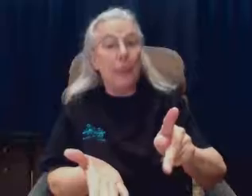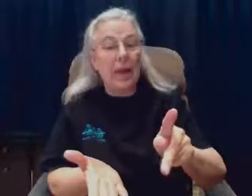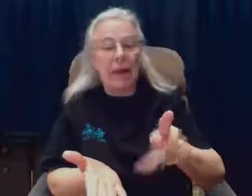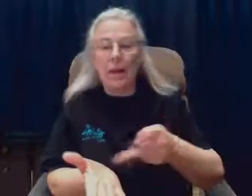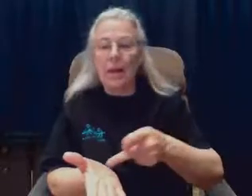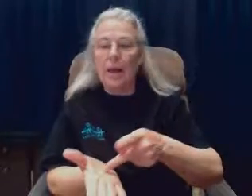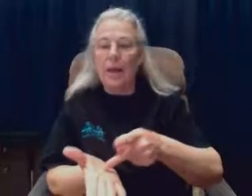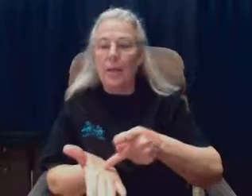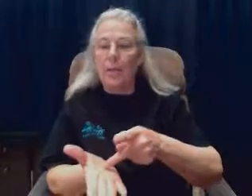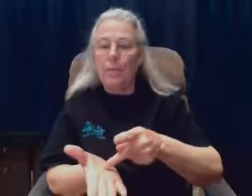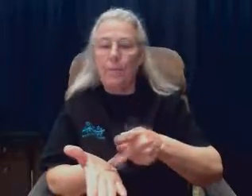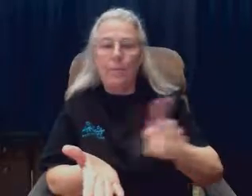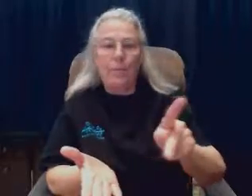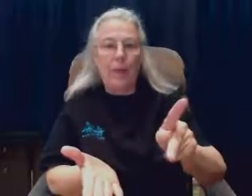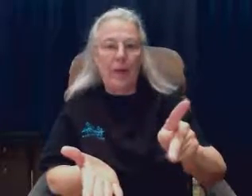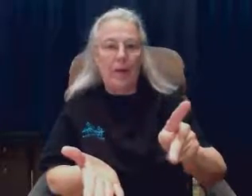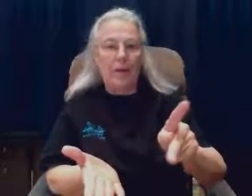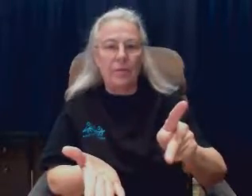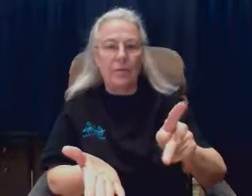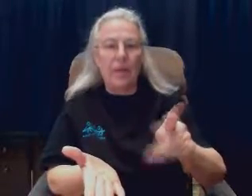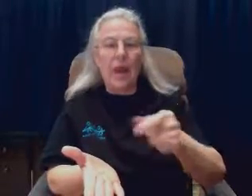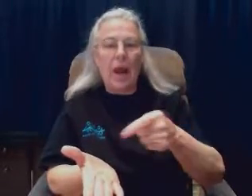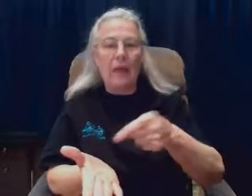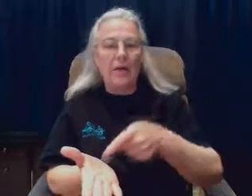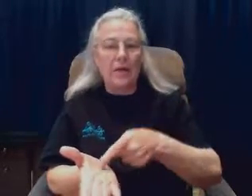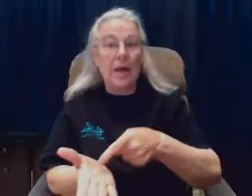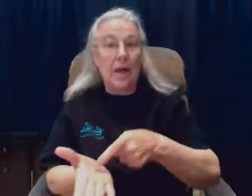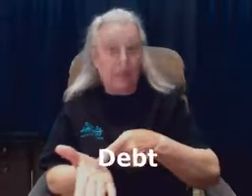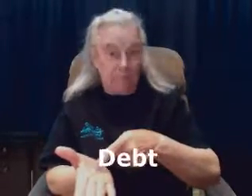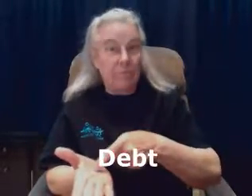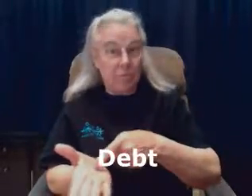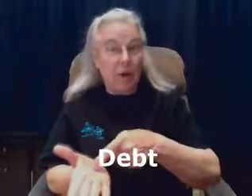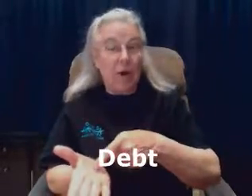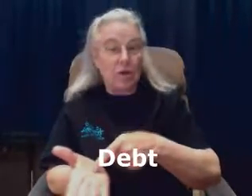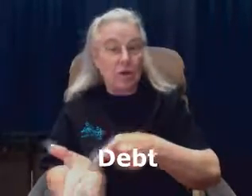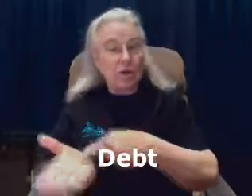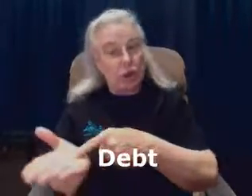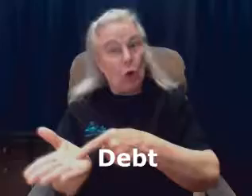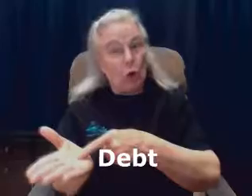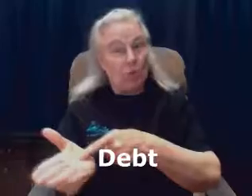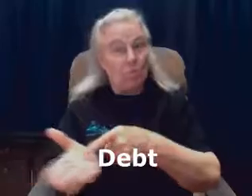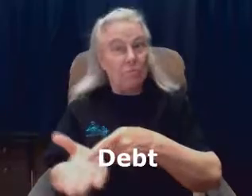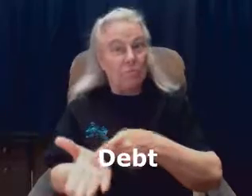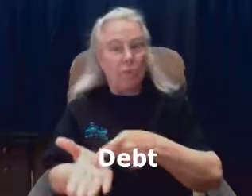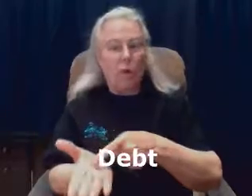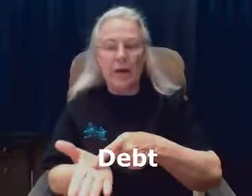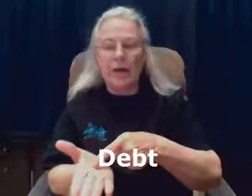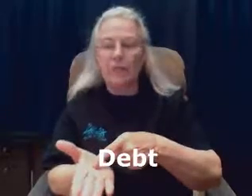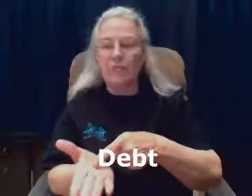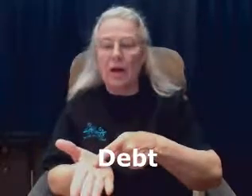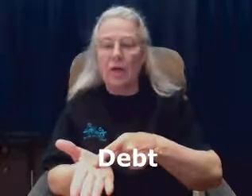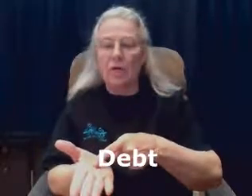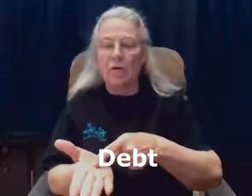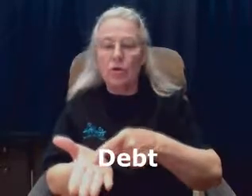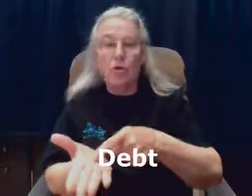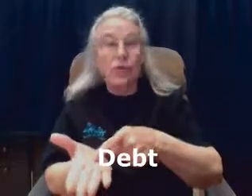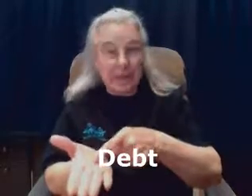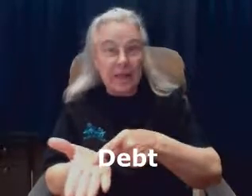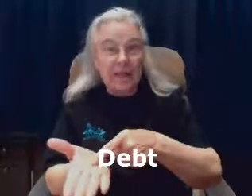P. Paid. And then debt. You're actually showing what it is right here. You see this?